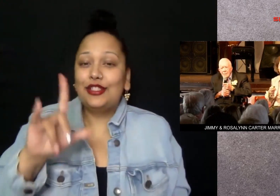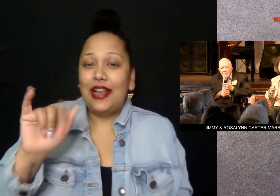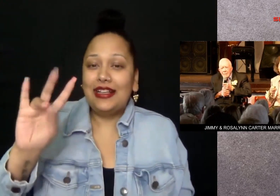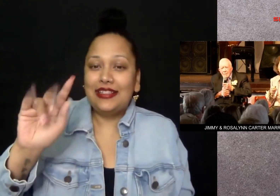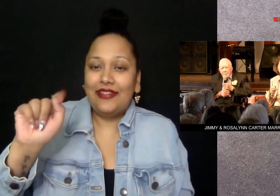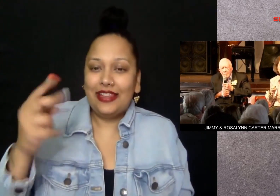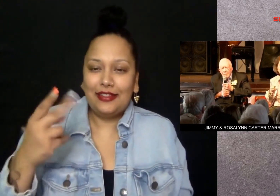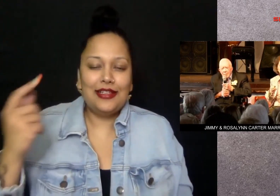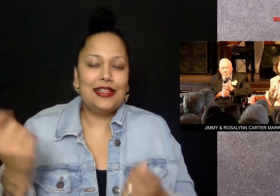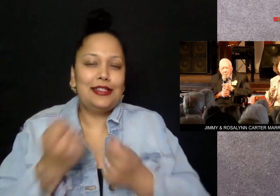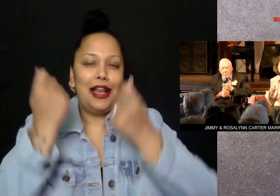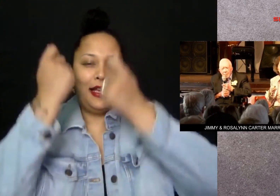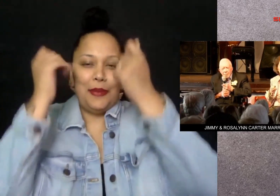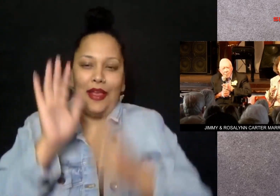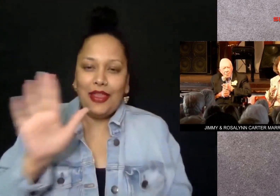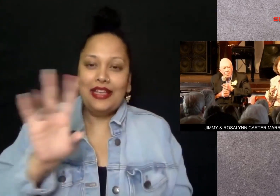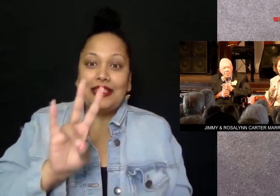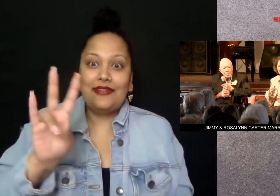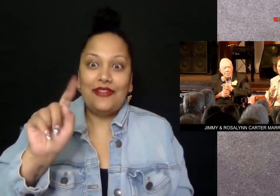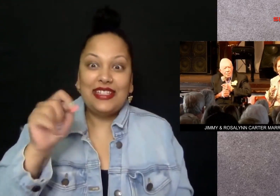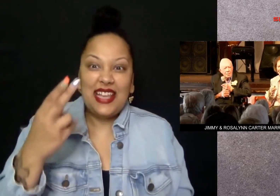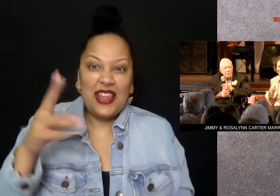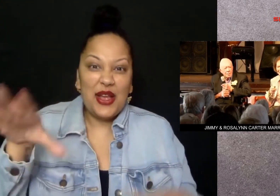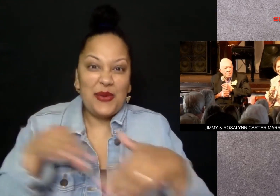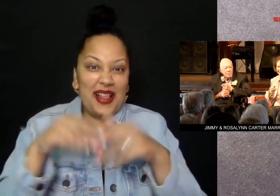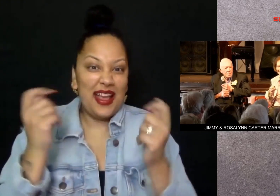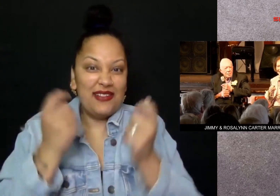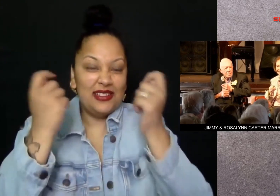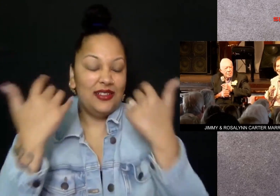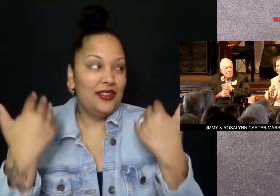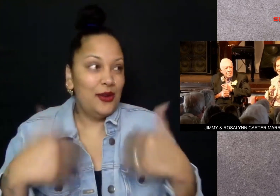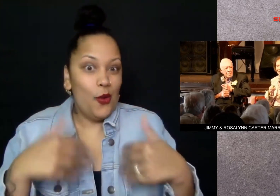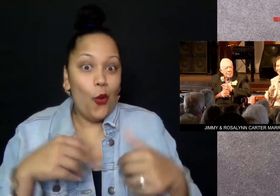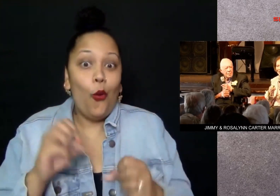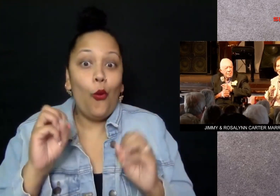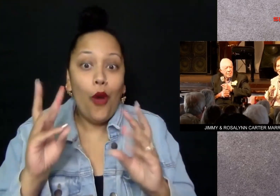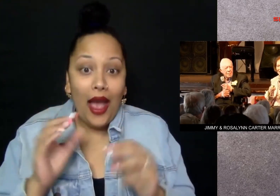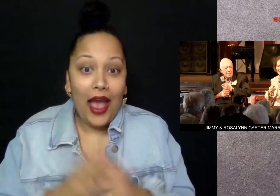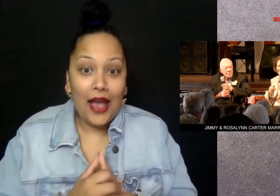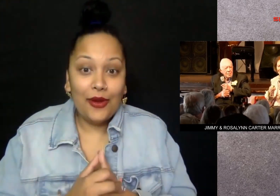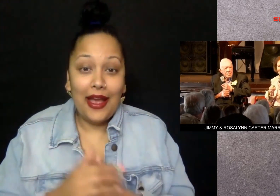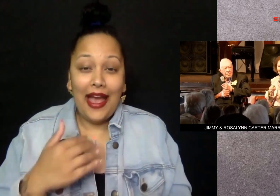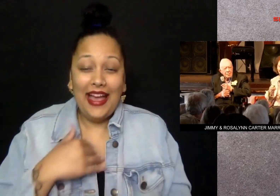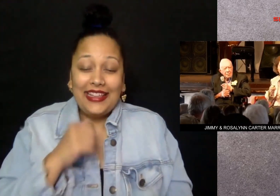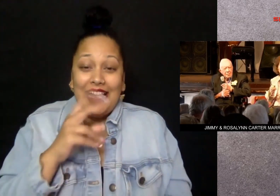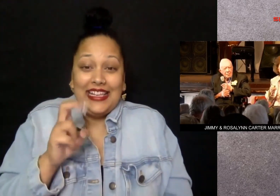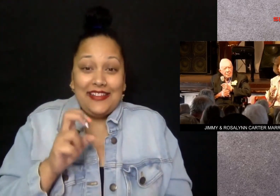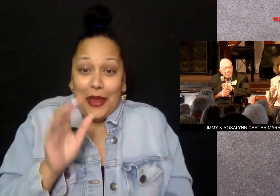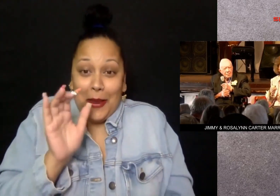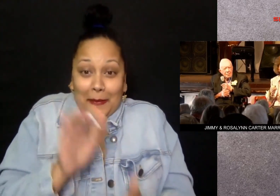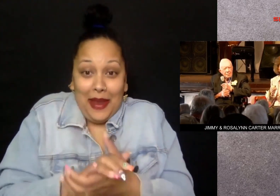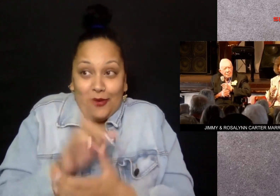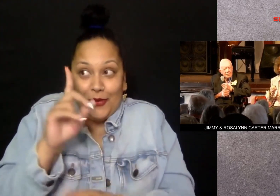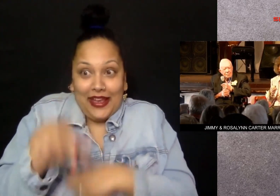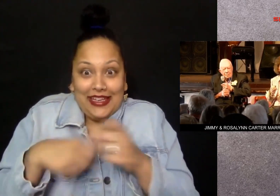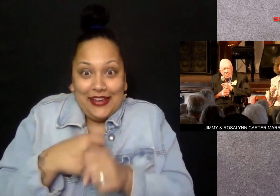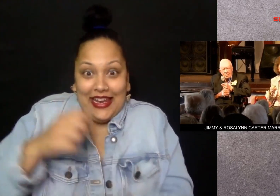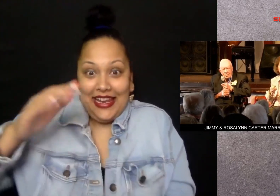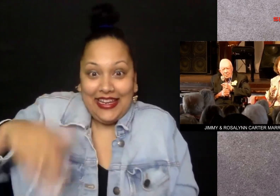July 7th they are celebrating their 77th wedding anniversary Whoa! I haven't even been